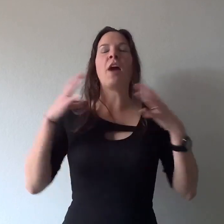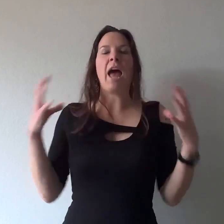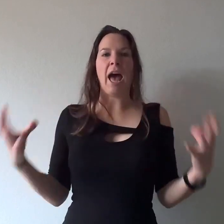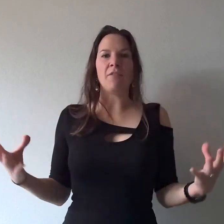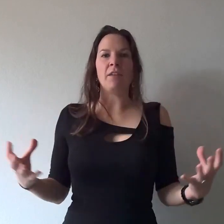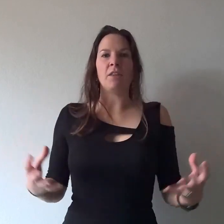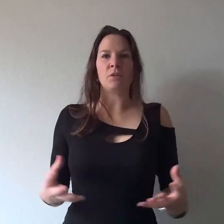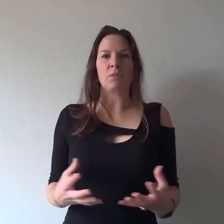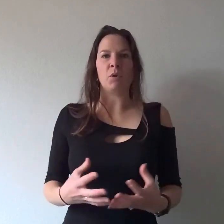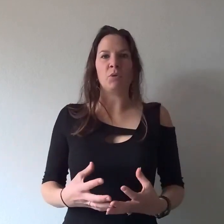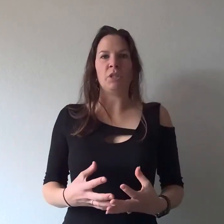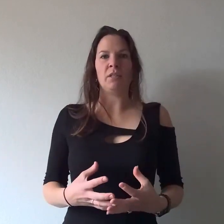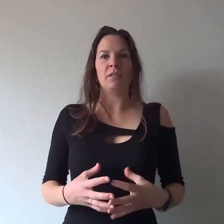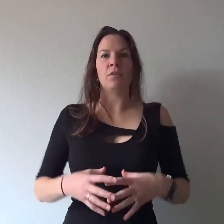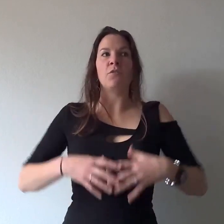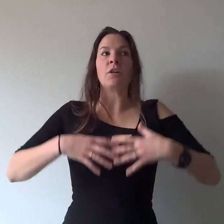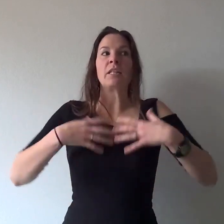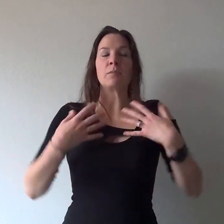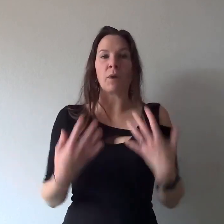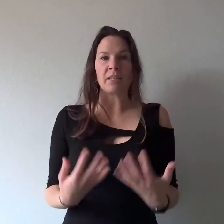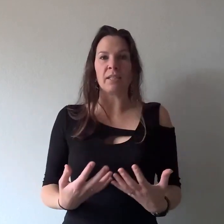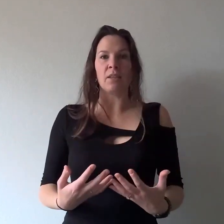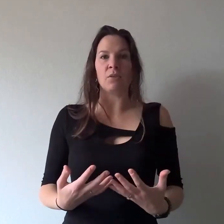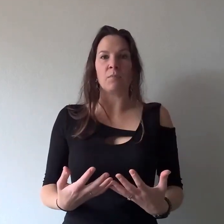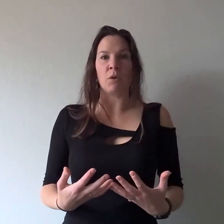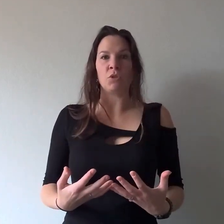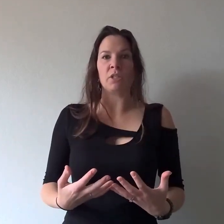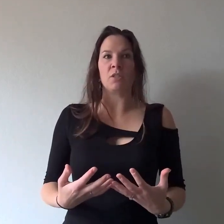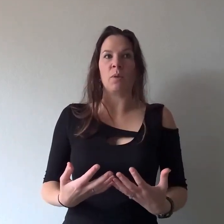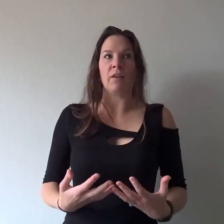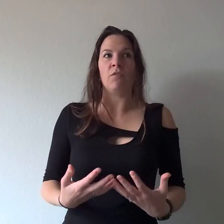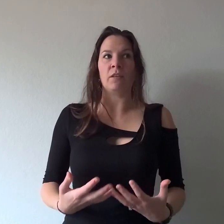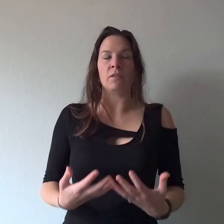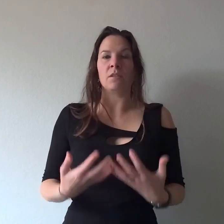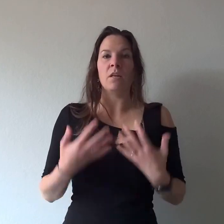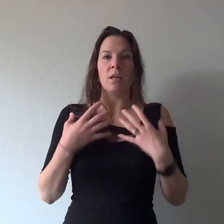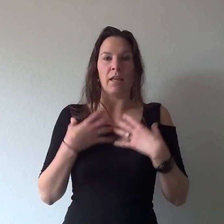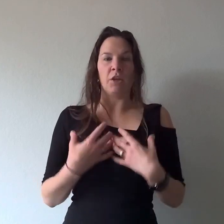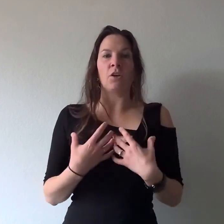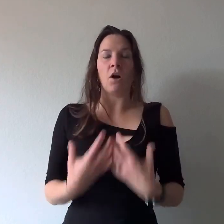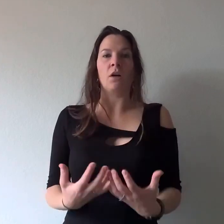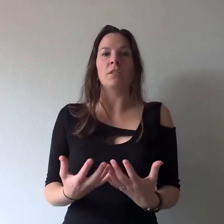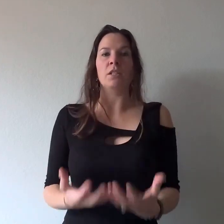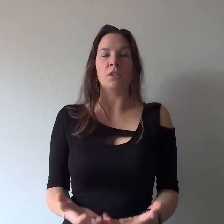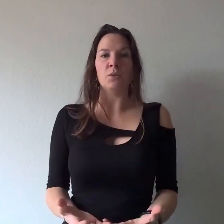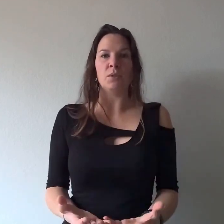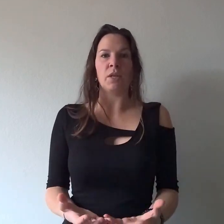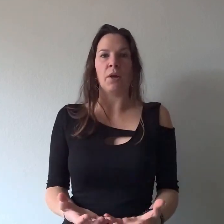having those emotions for expressing those emotions when it feels like you're called to do so